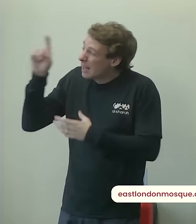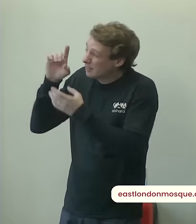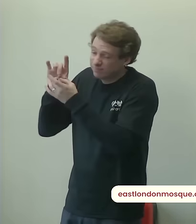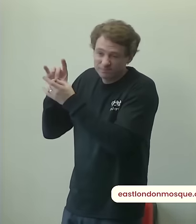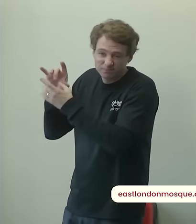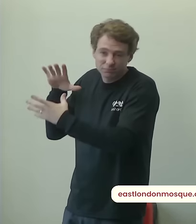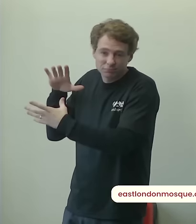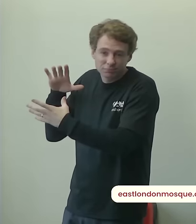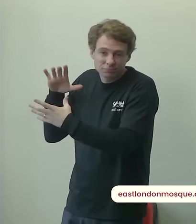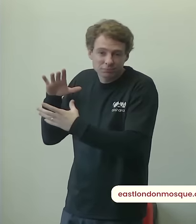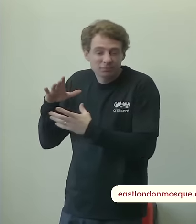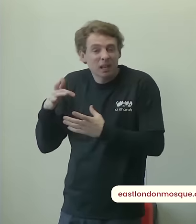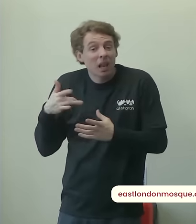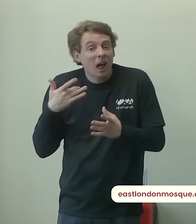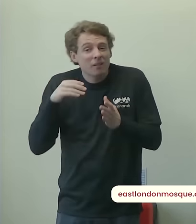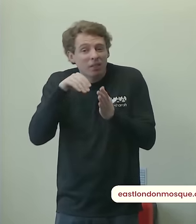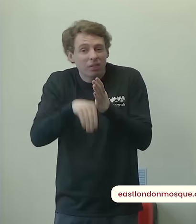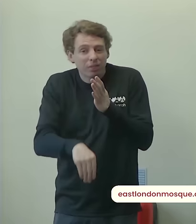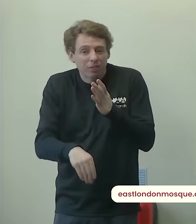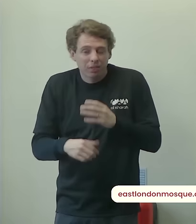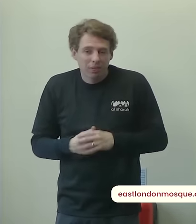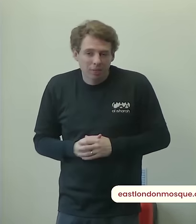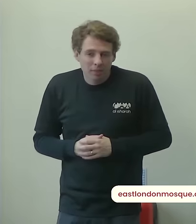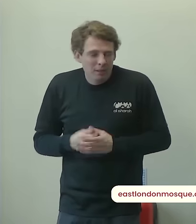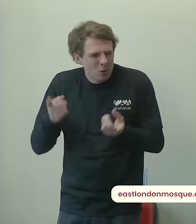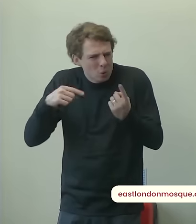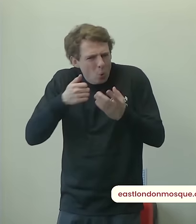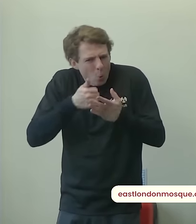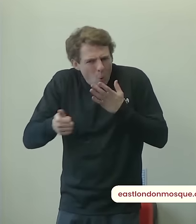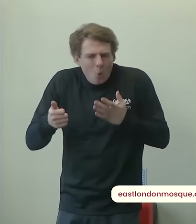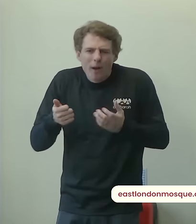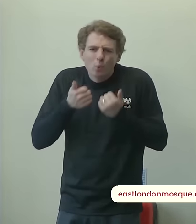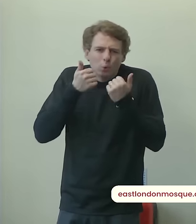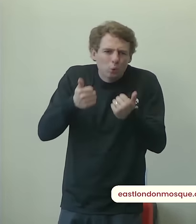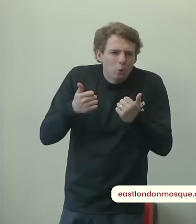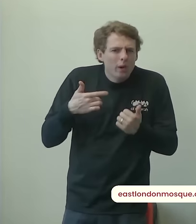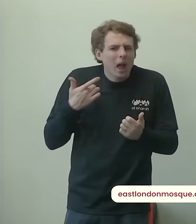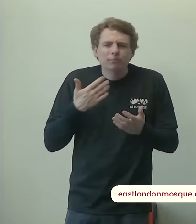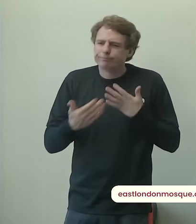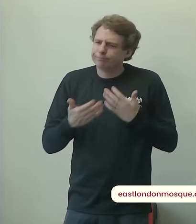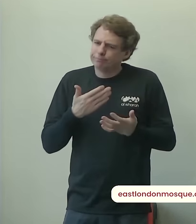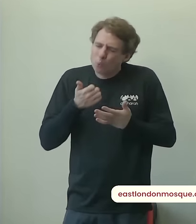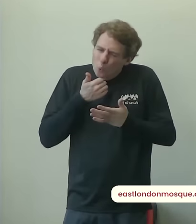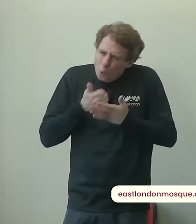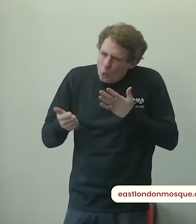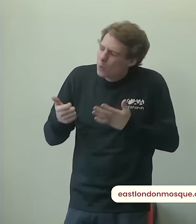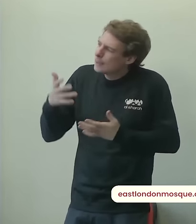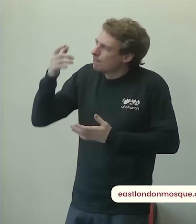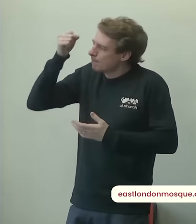thank allah make yourself humble and the same hadith speaking about hardship and difficulty